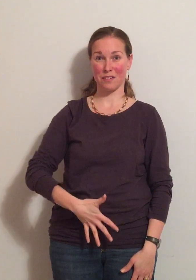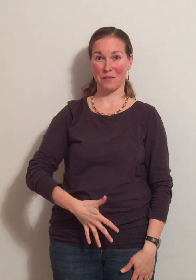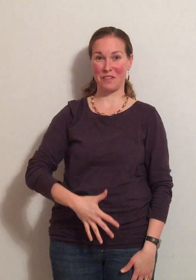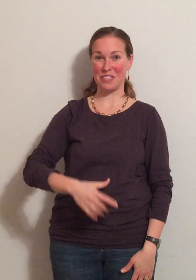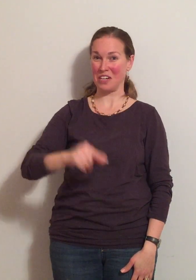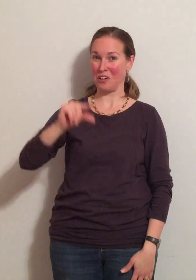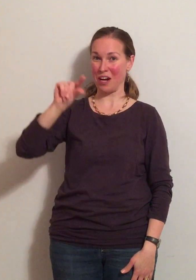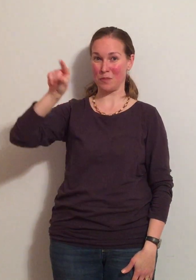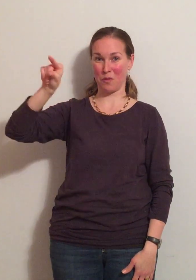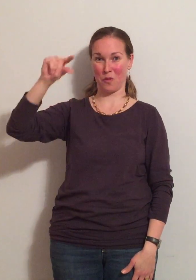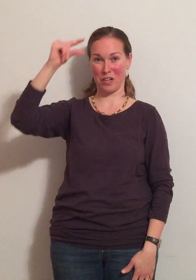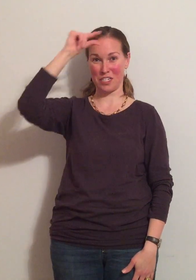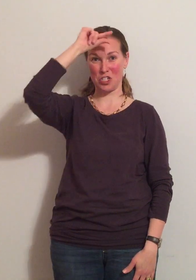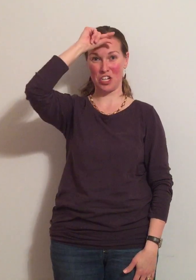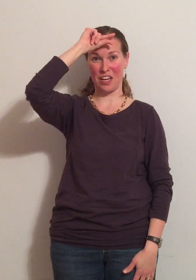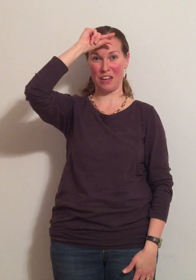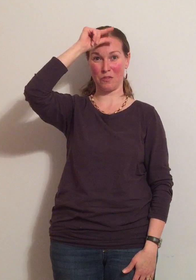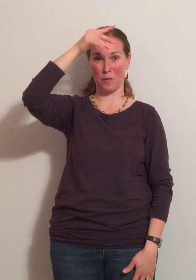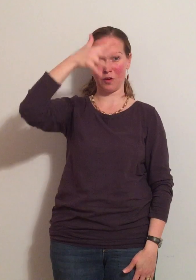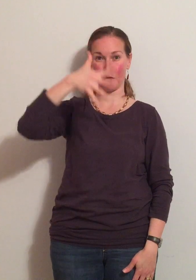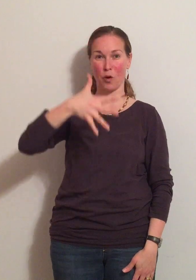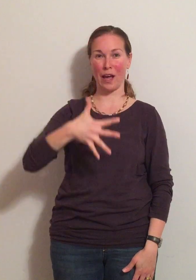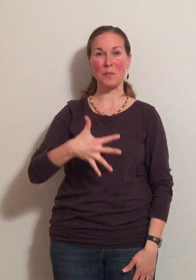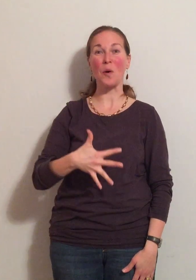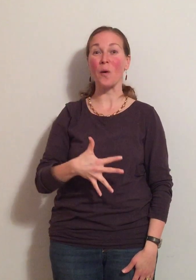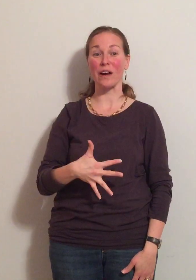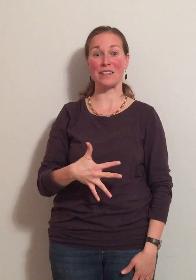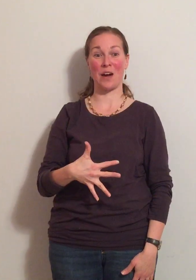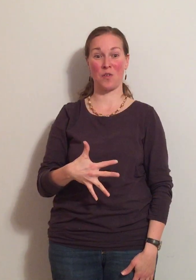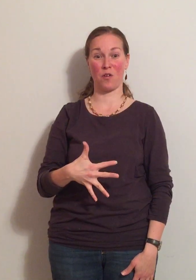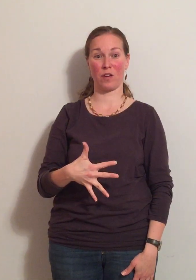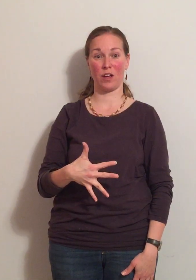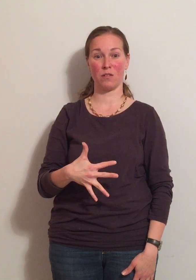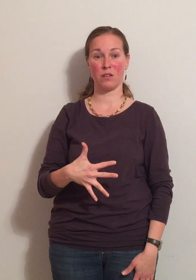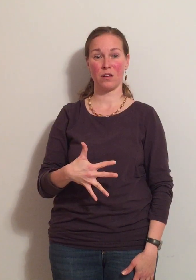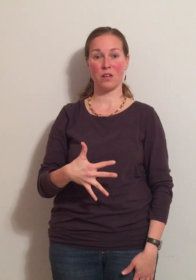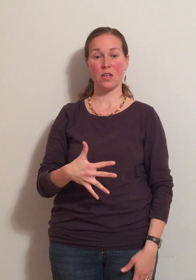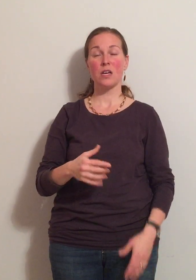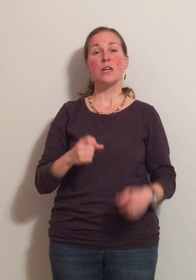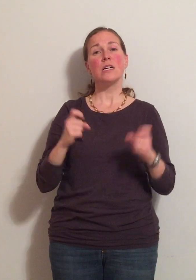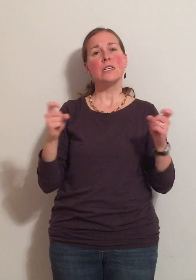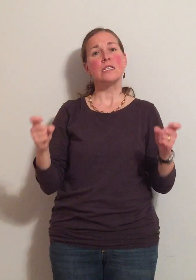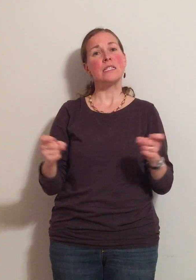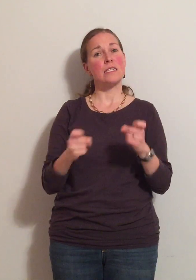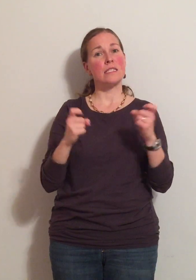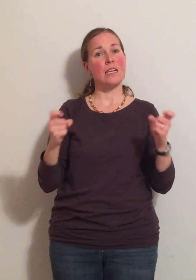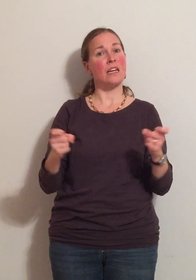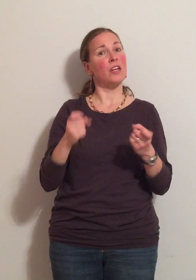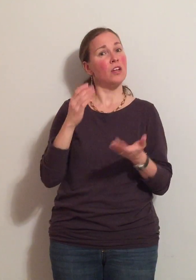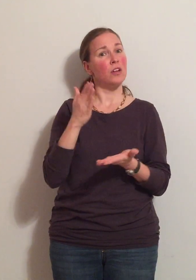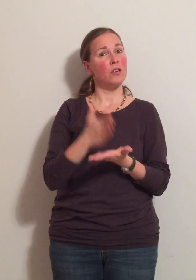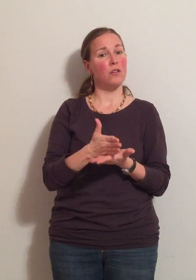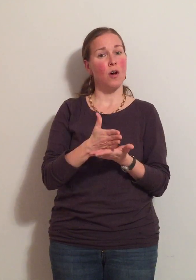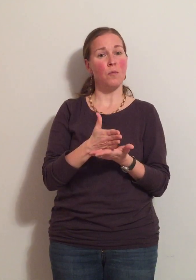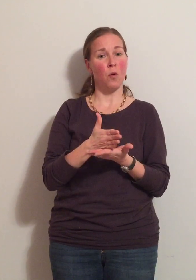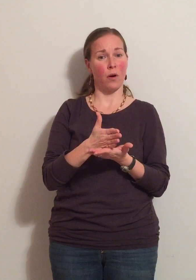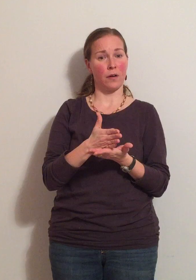We've seen grace before. It's a G hand from your forehead and pouring down over you. To sin no more.